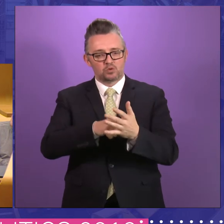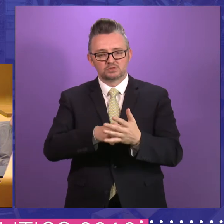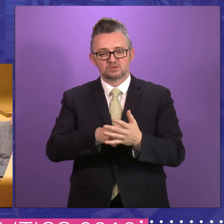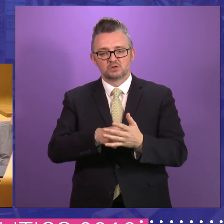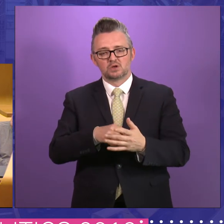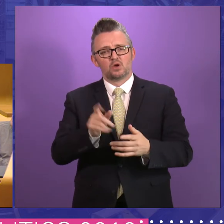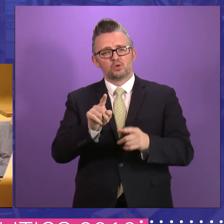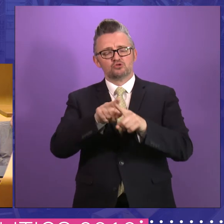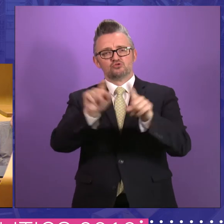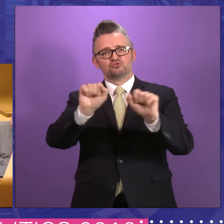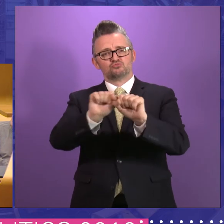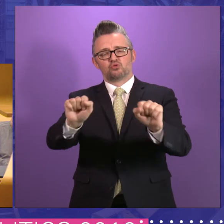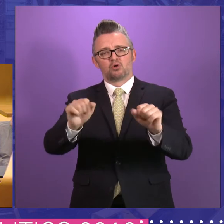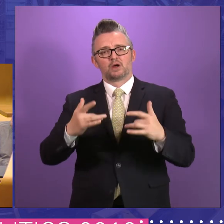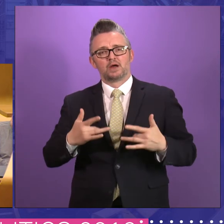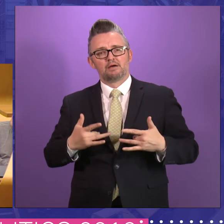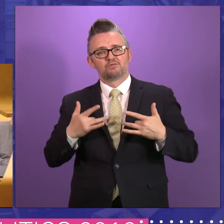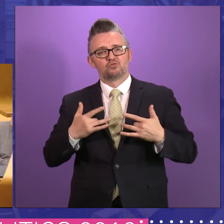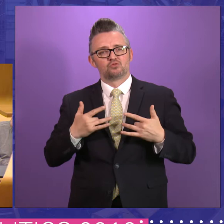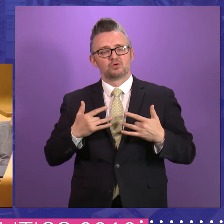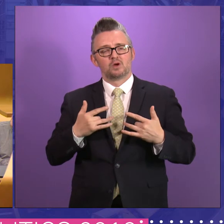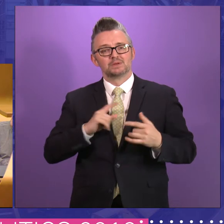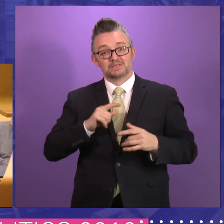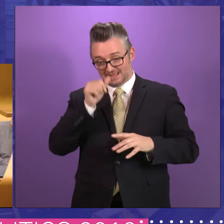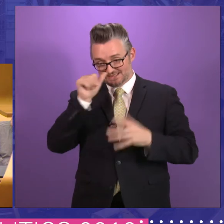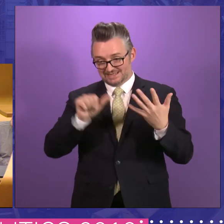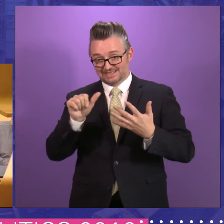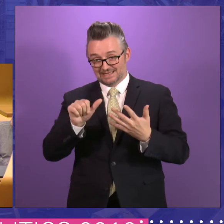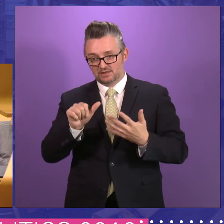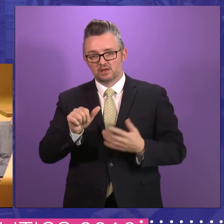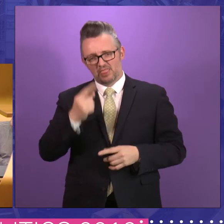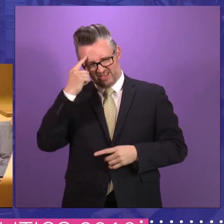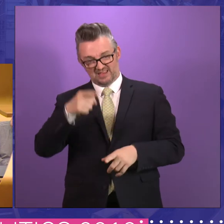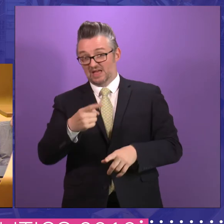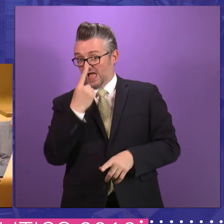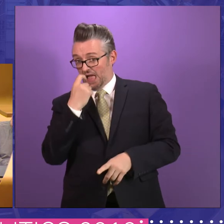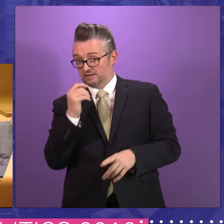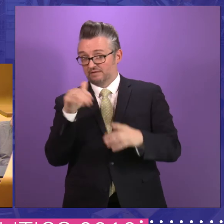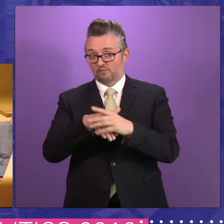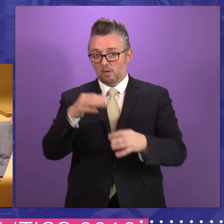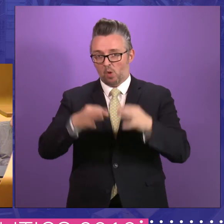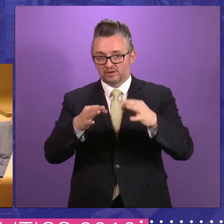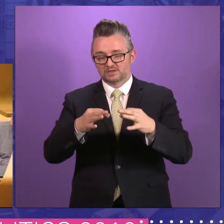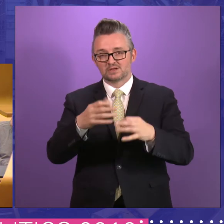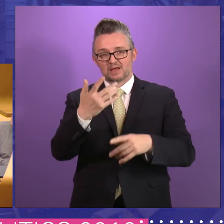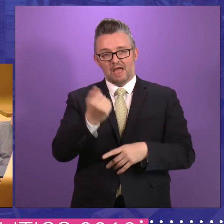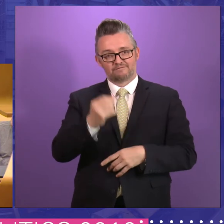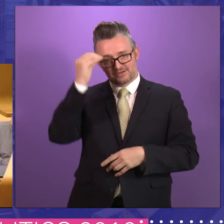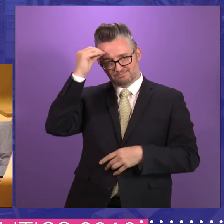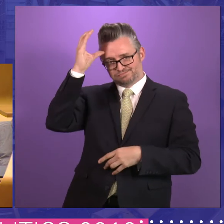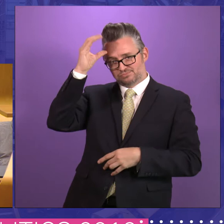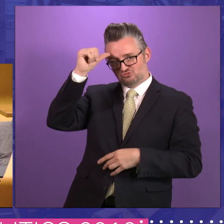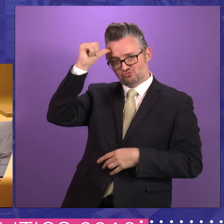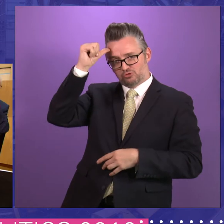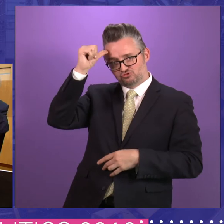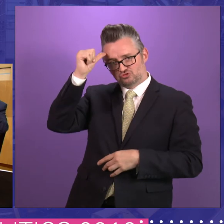like, you think youths will have their competence at 16 to, you know, be involved in politics and have that level of knowledge to vote in politics at